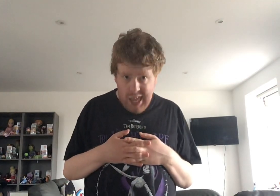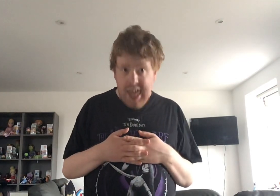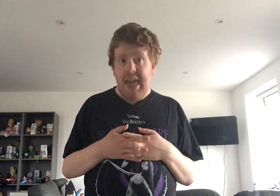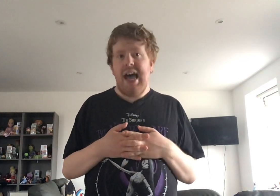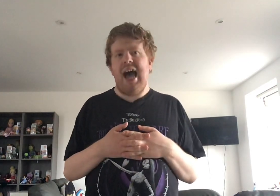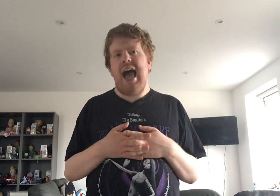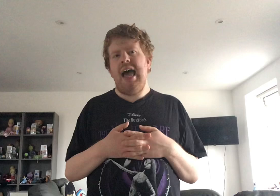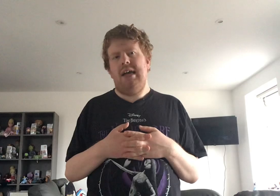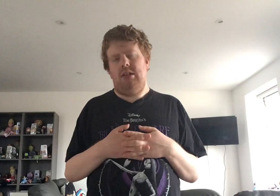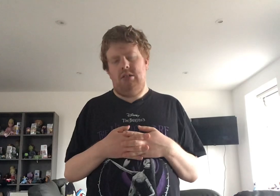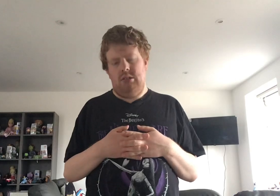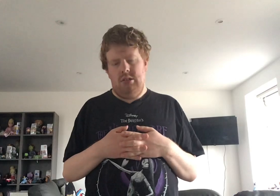And,